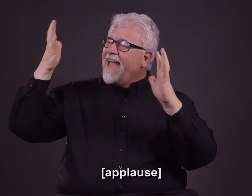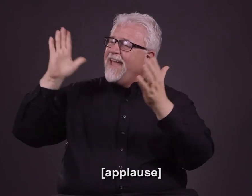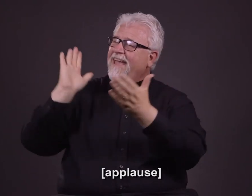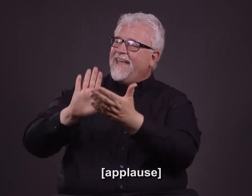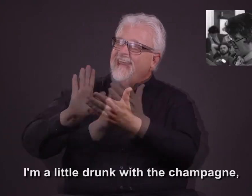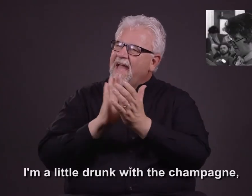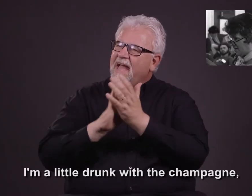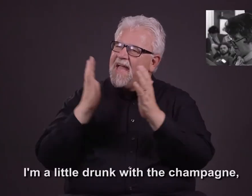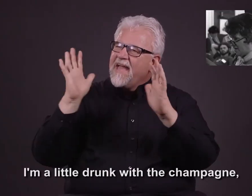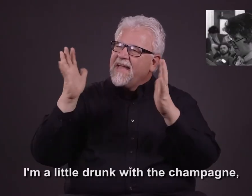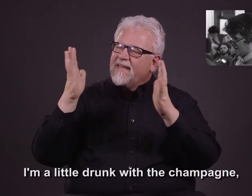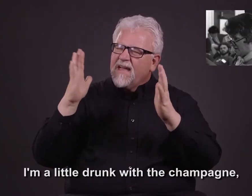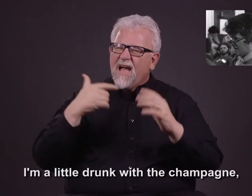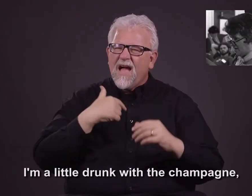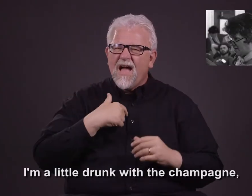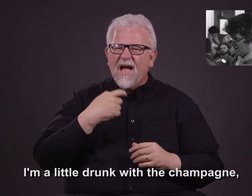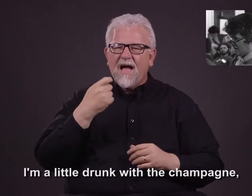I'm a little drunk with the champagne.